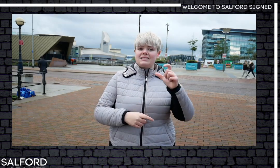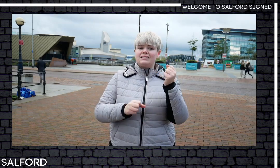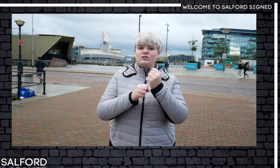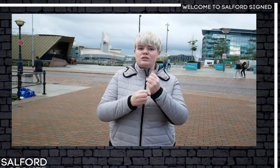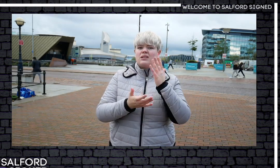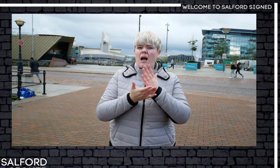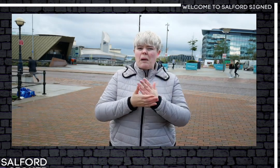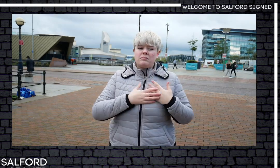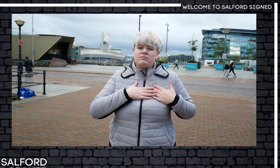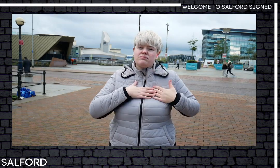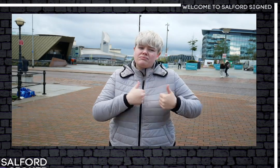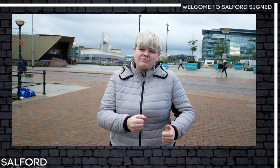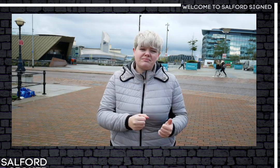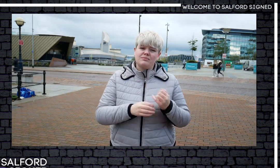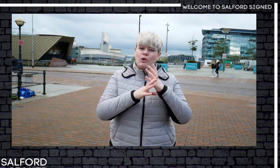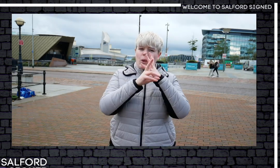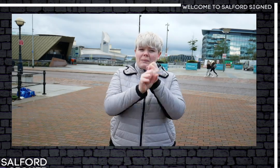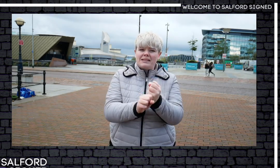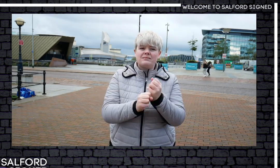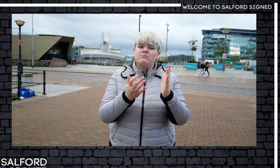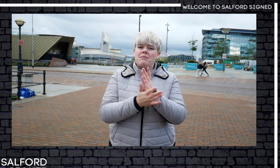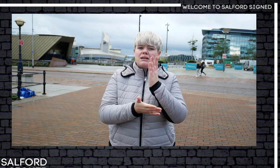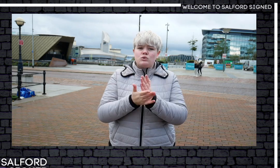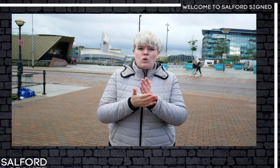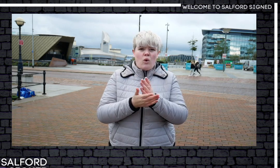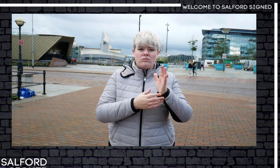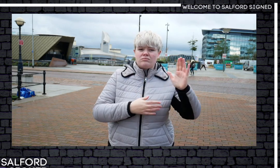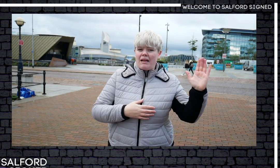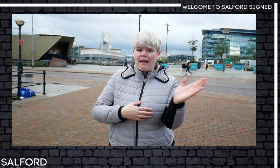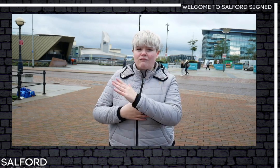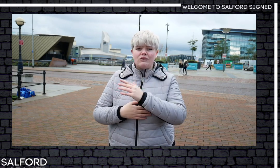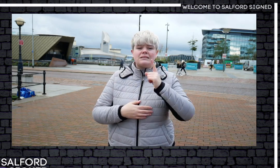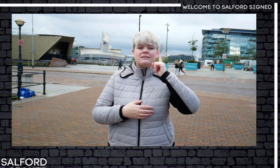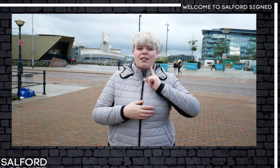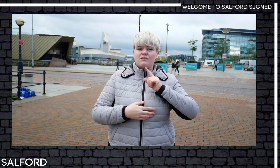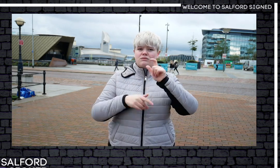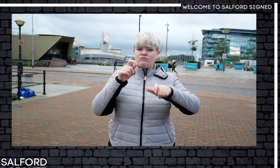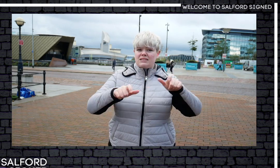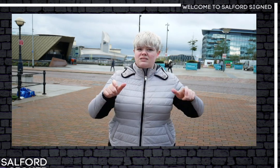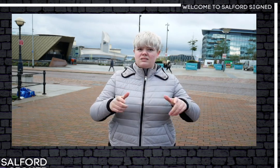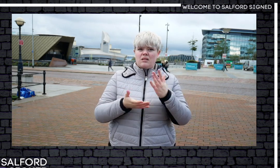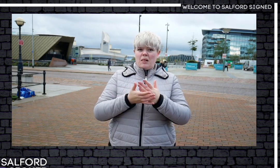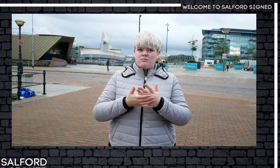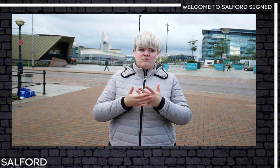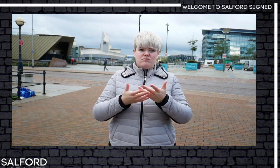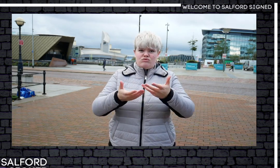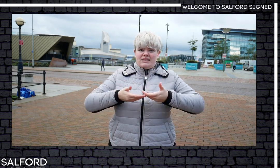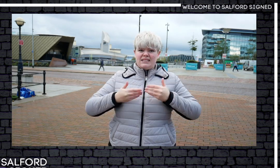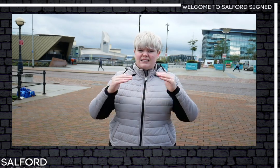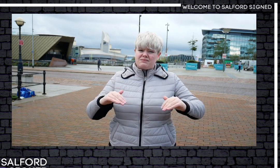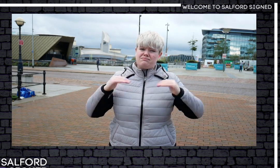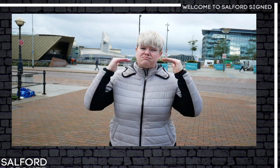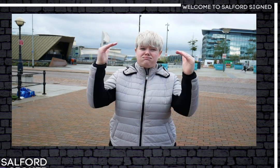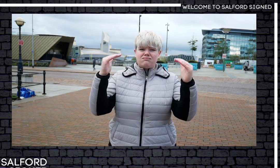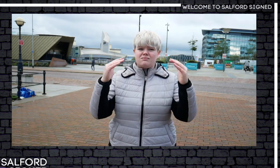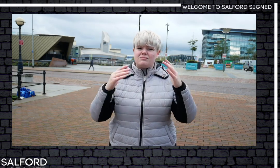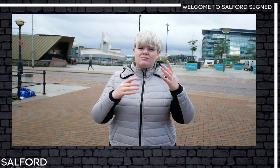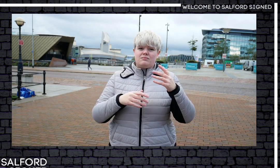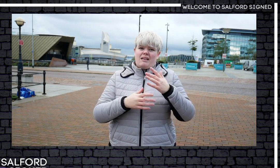CCG are passionate about and committed to ensuring every Salford resident receives the best health and social care available.